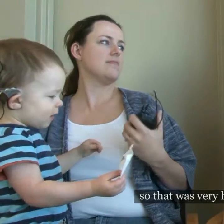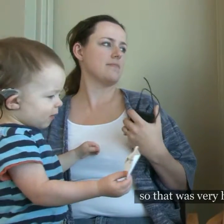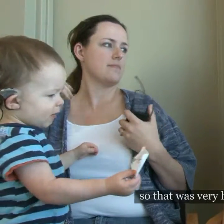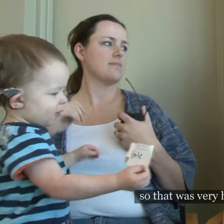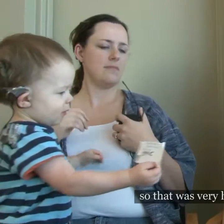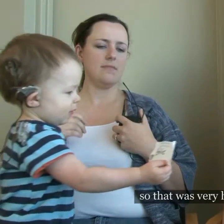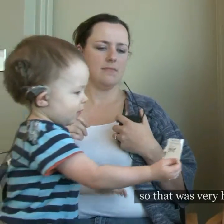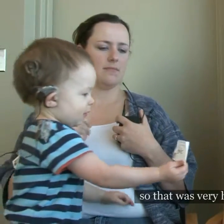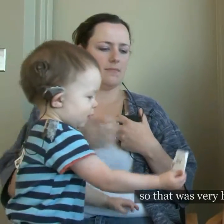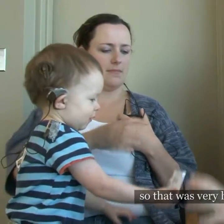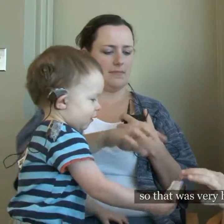very helpful.